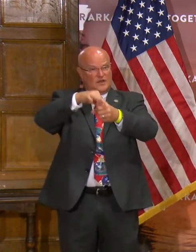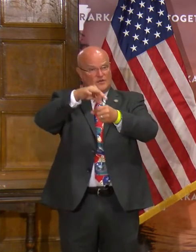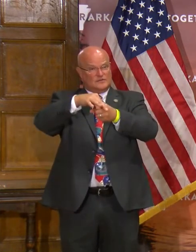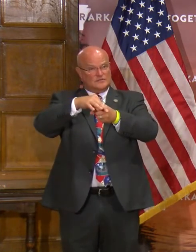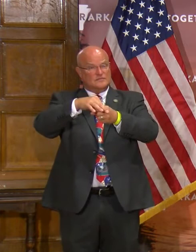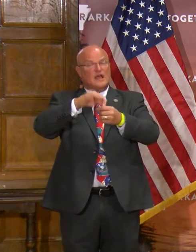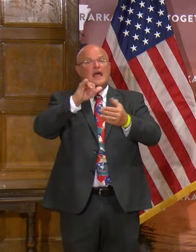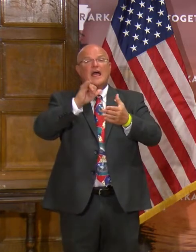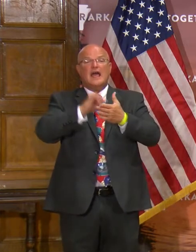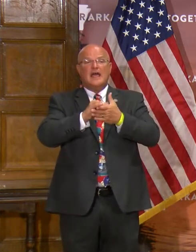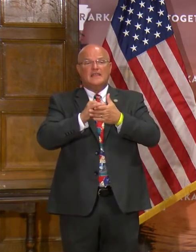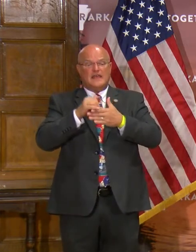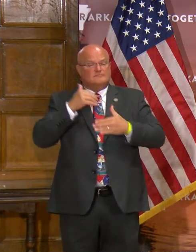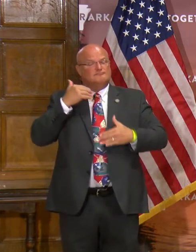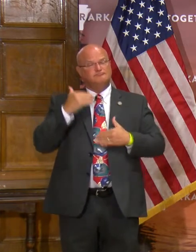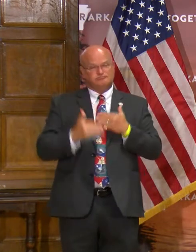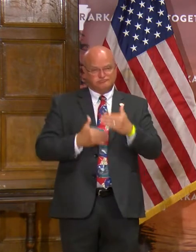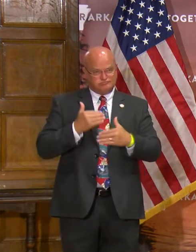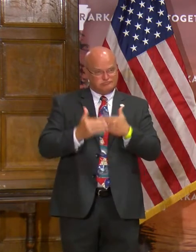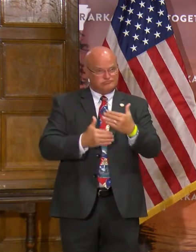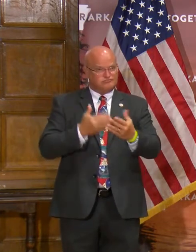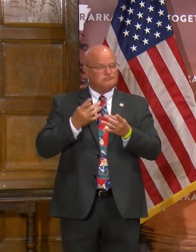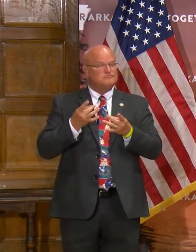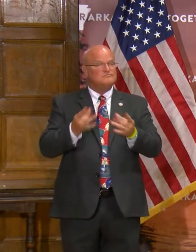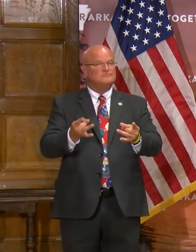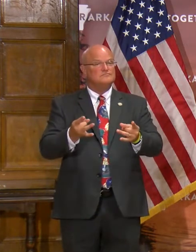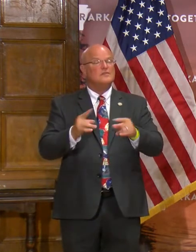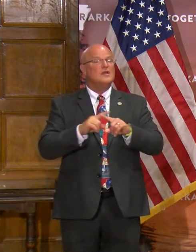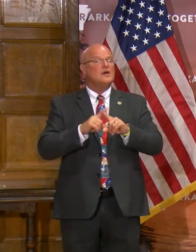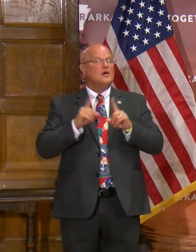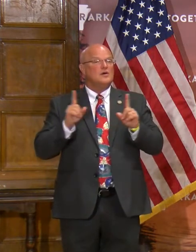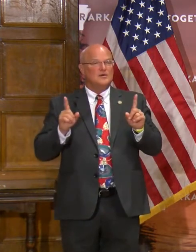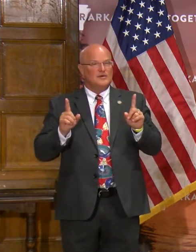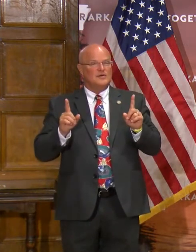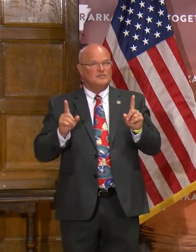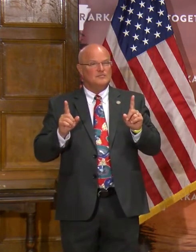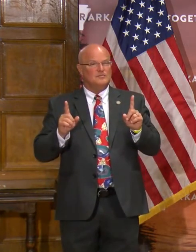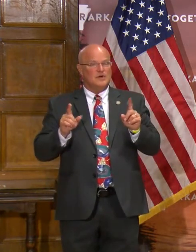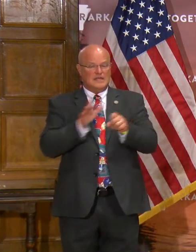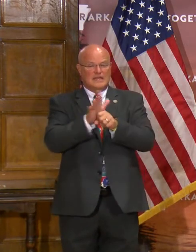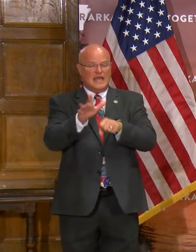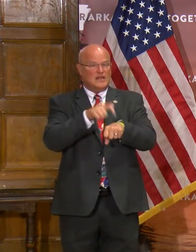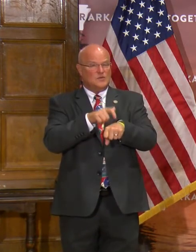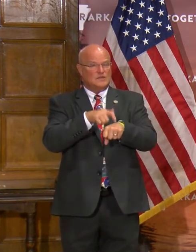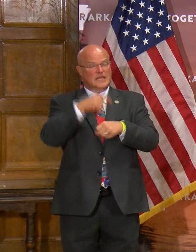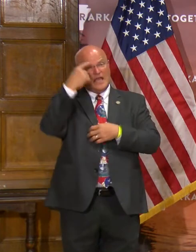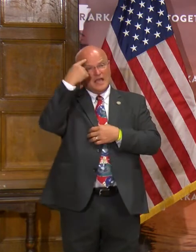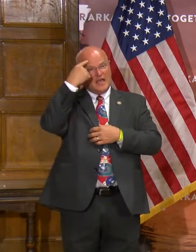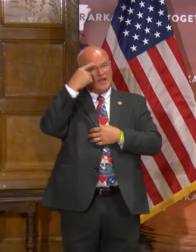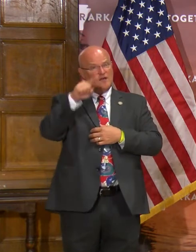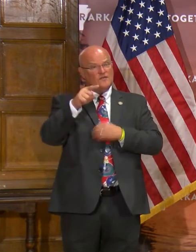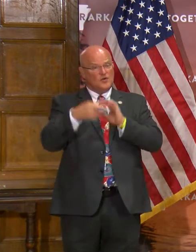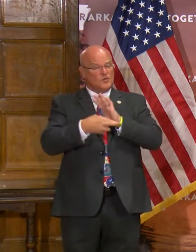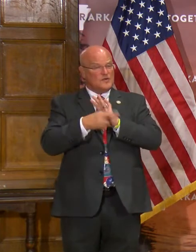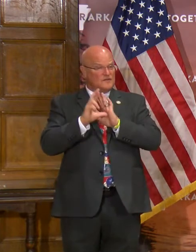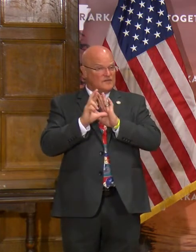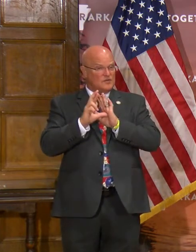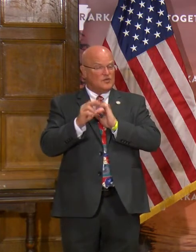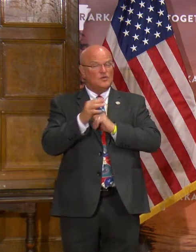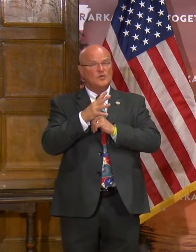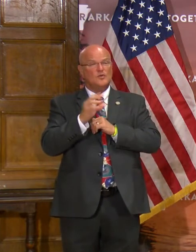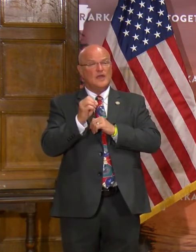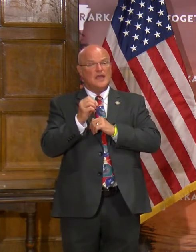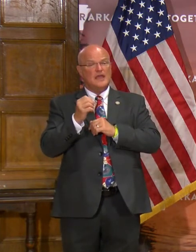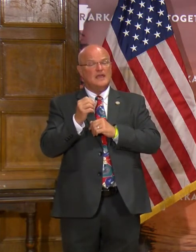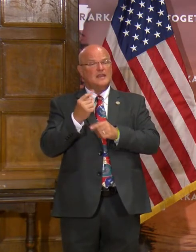That should move expeditiously, but at adequate time for review and